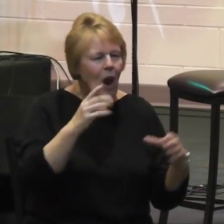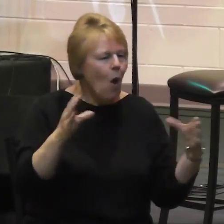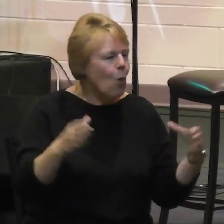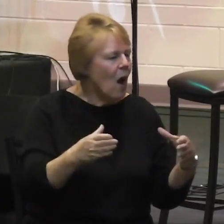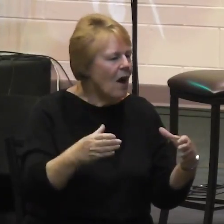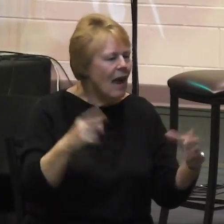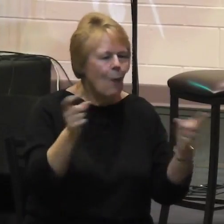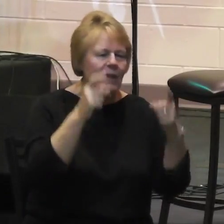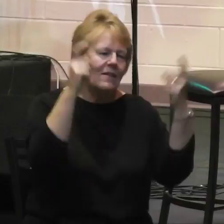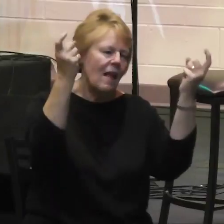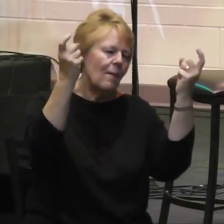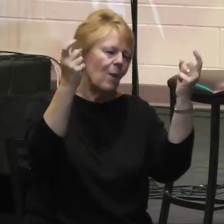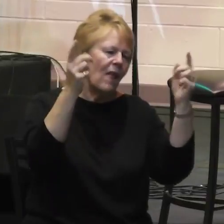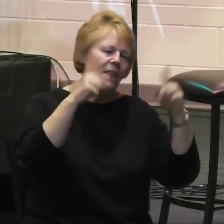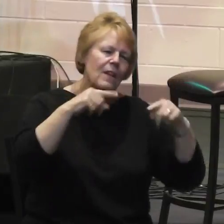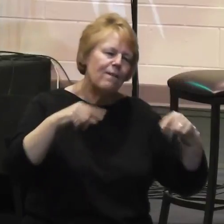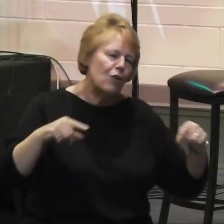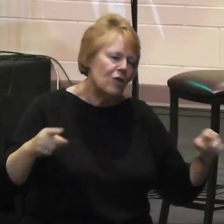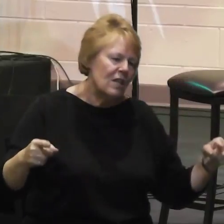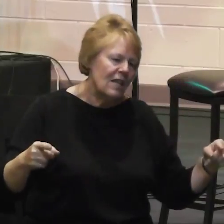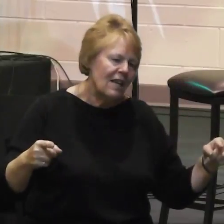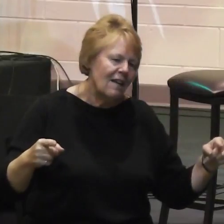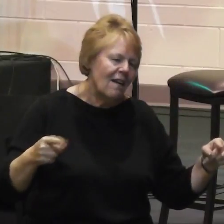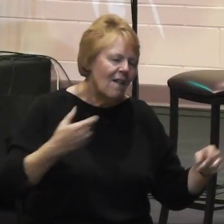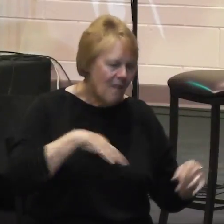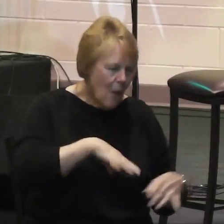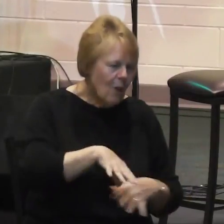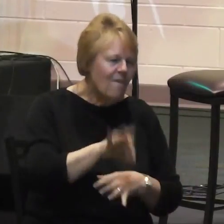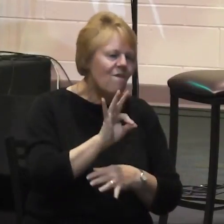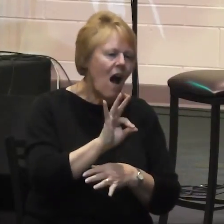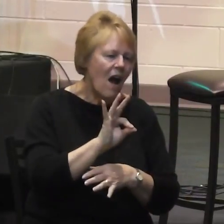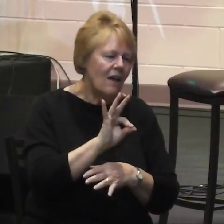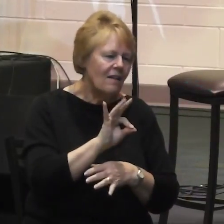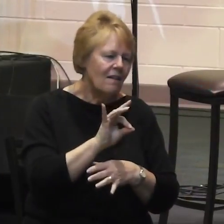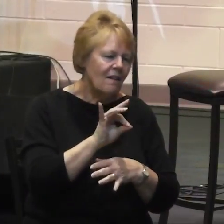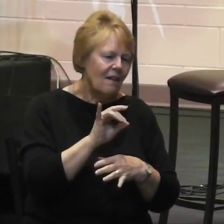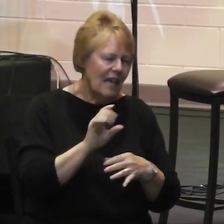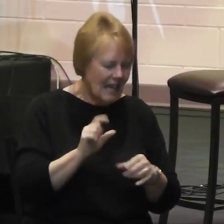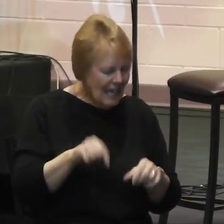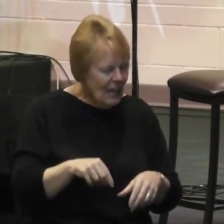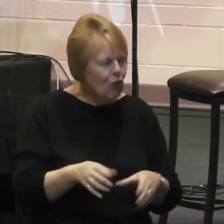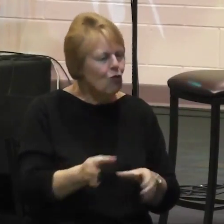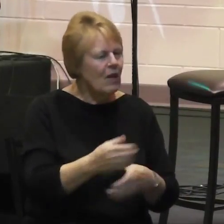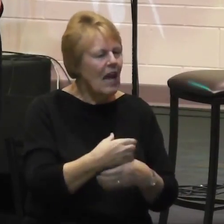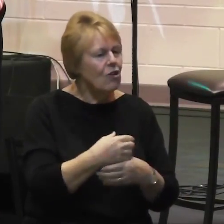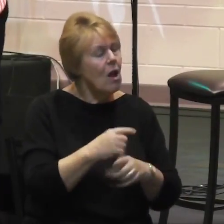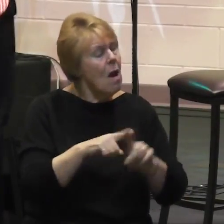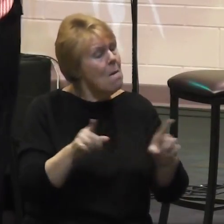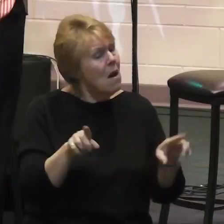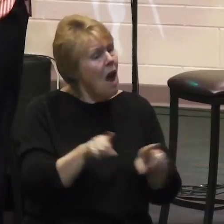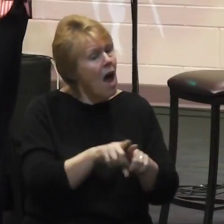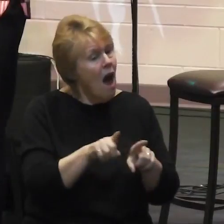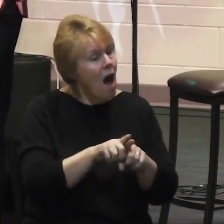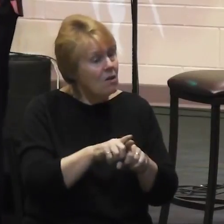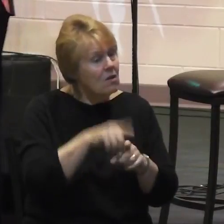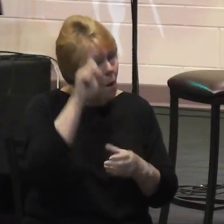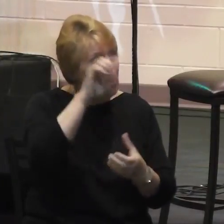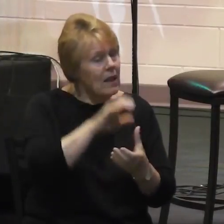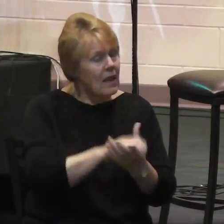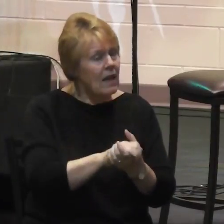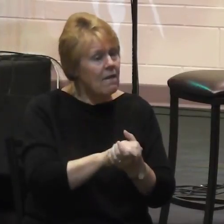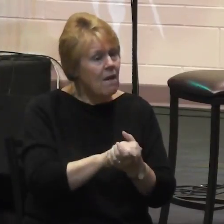that is found in the creation. But then I also believe that the church has a unified purpose.